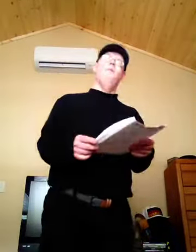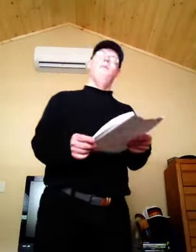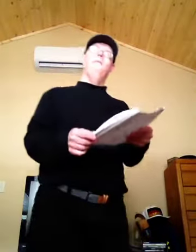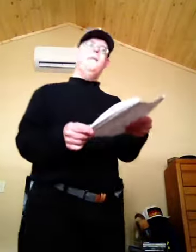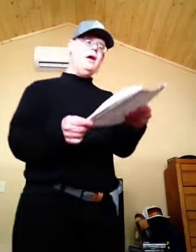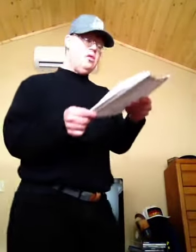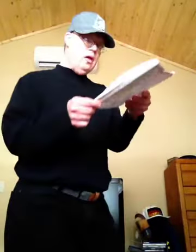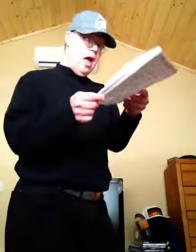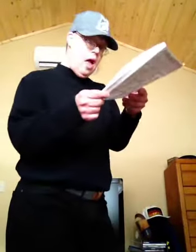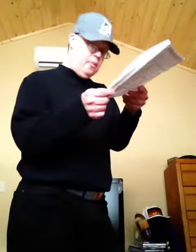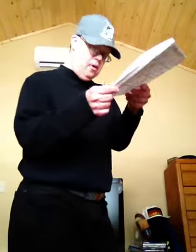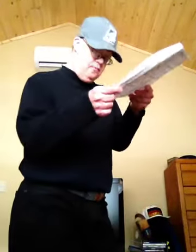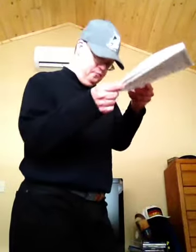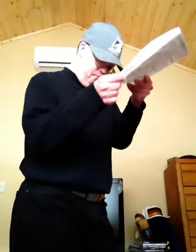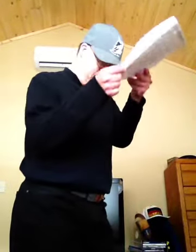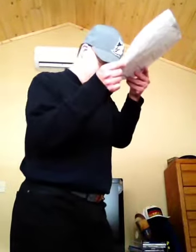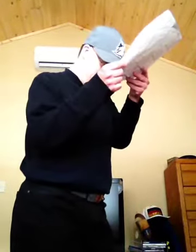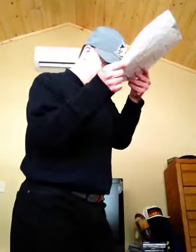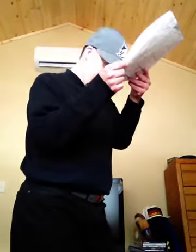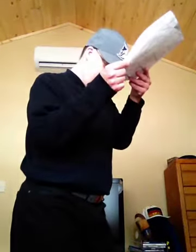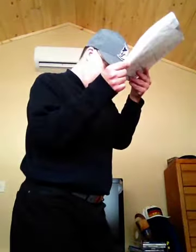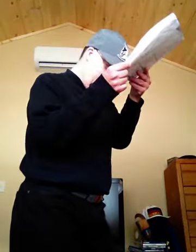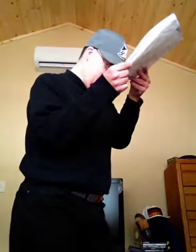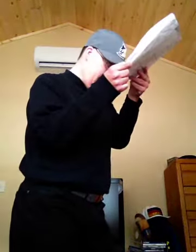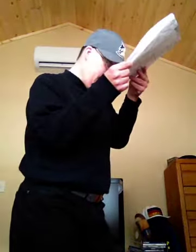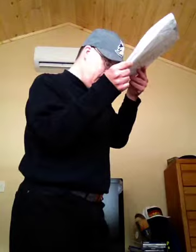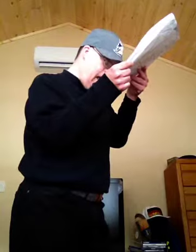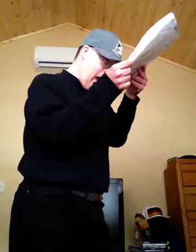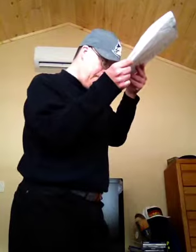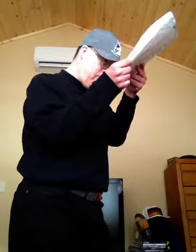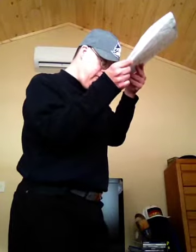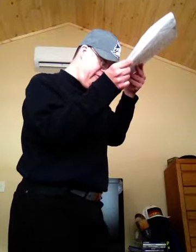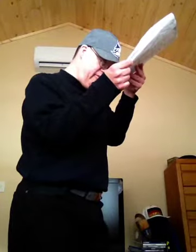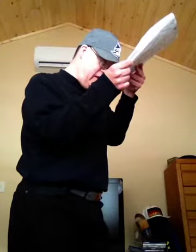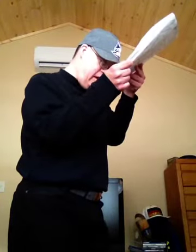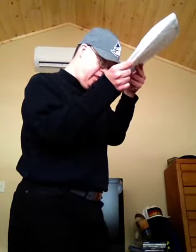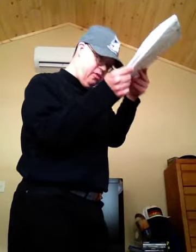Might happen. On April 15th.